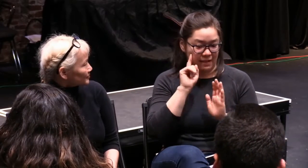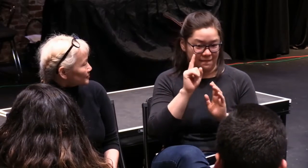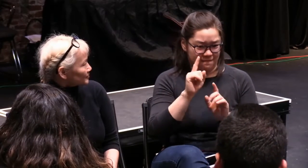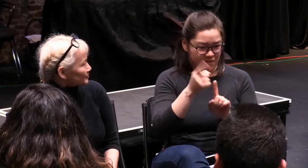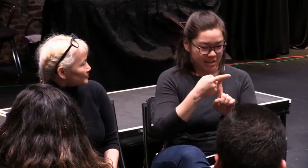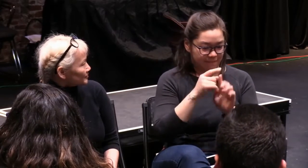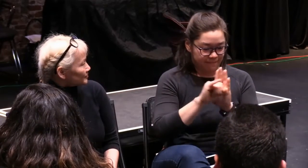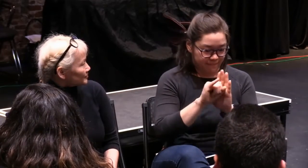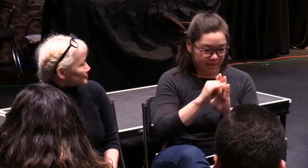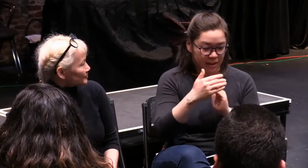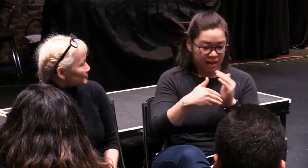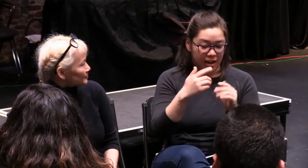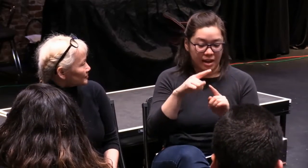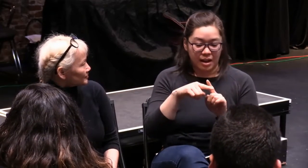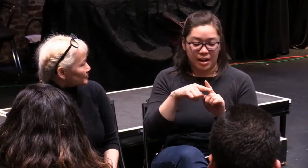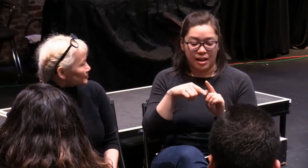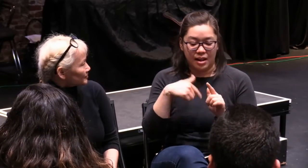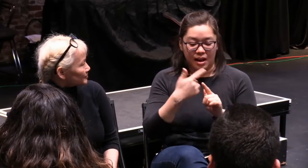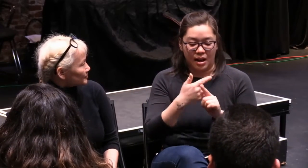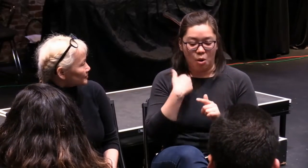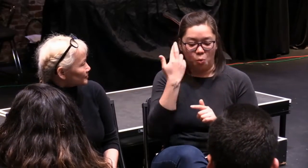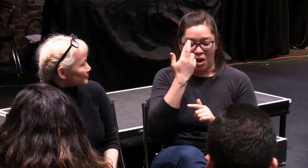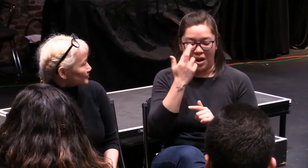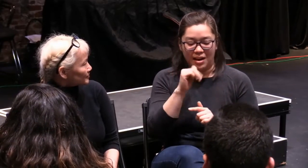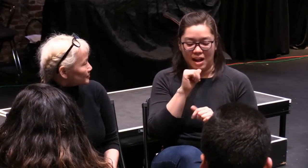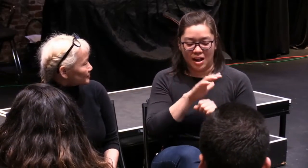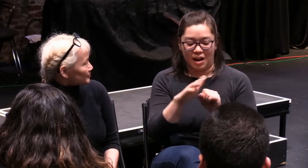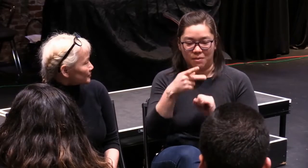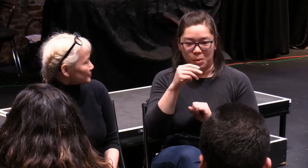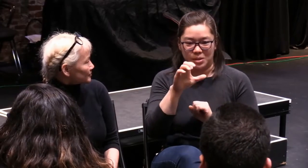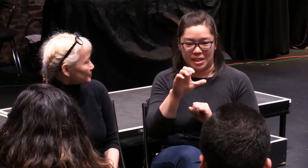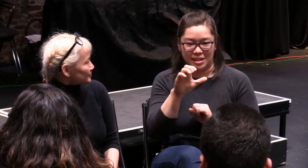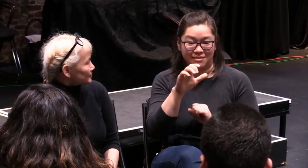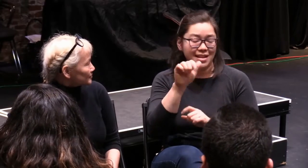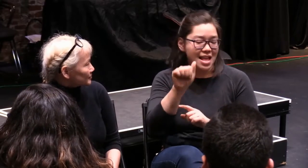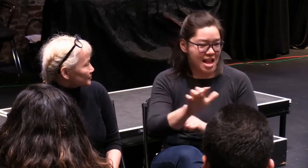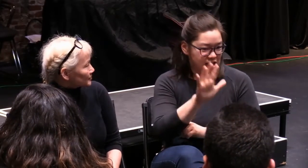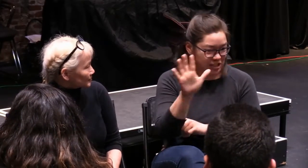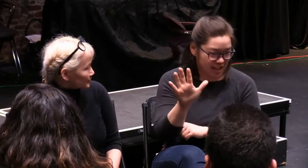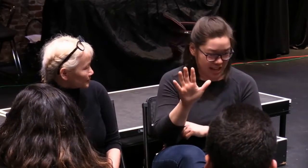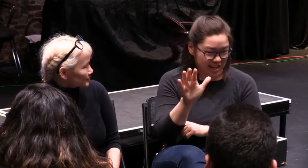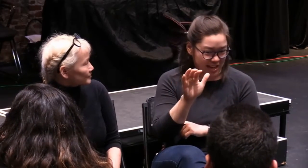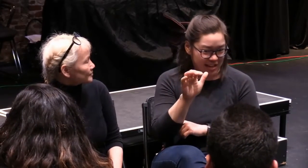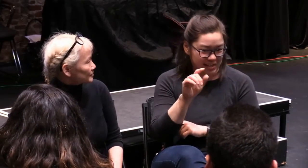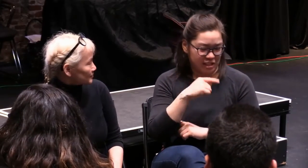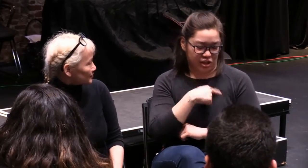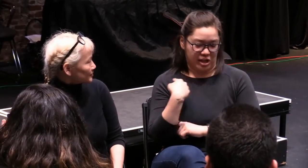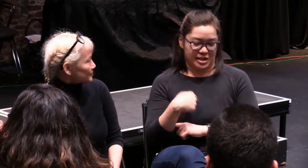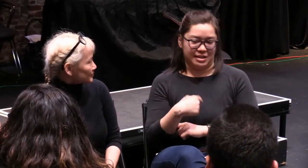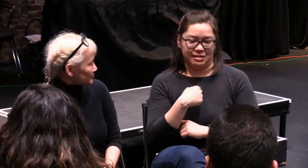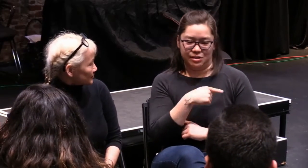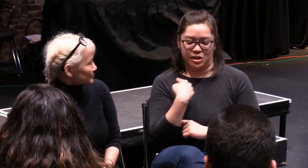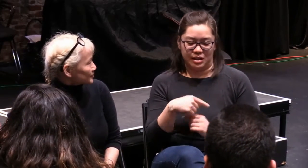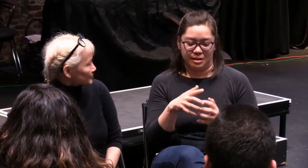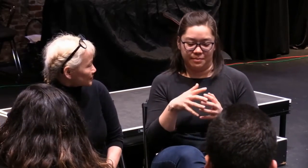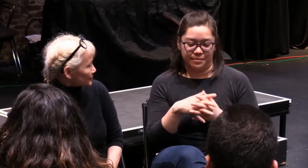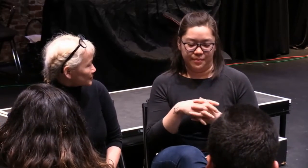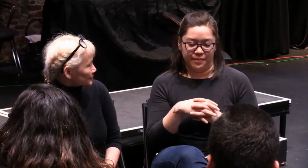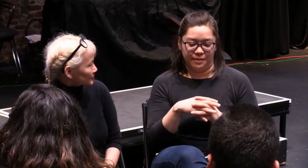organizations, deaf student organizations. And I realized that in those deaf student organizations, there still was